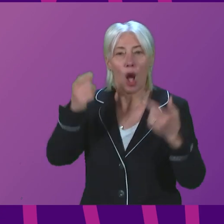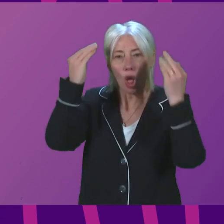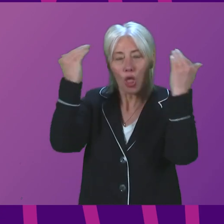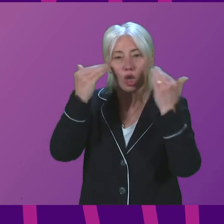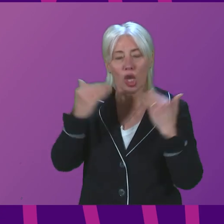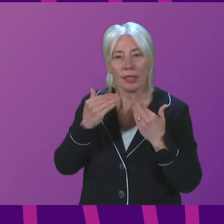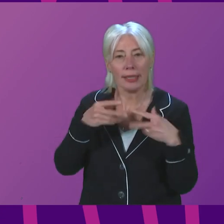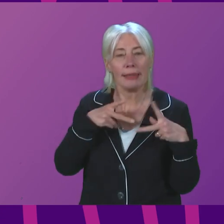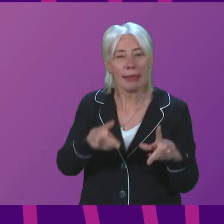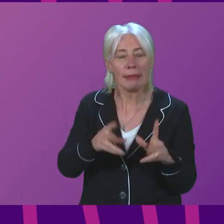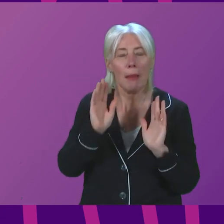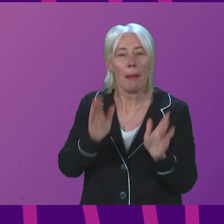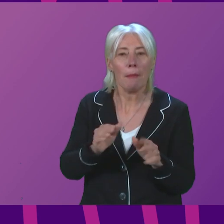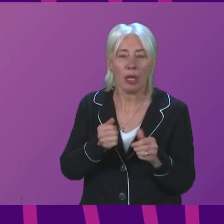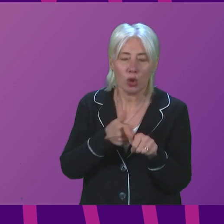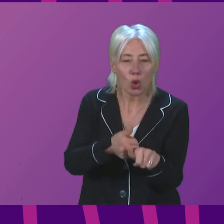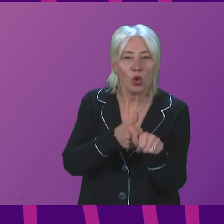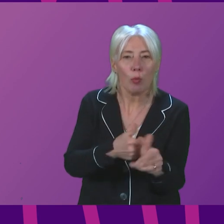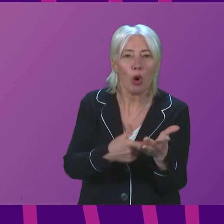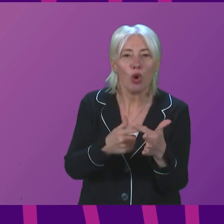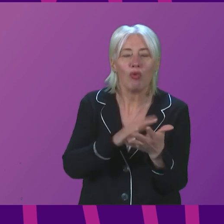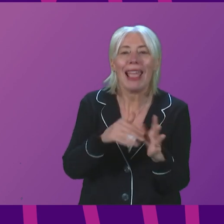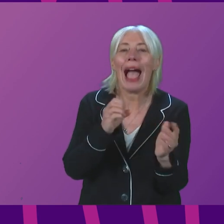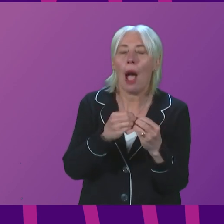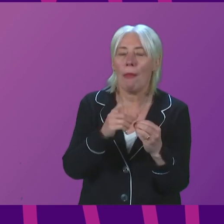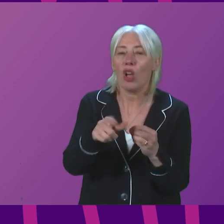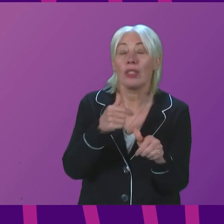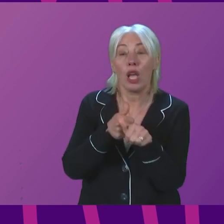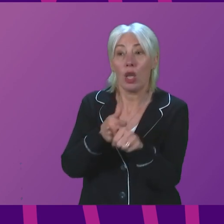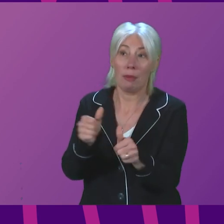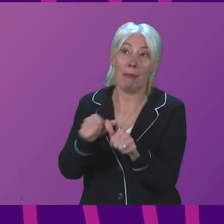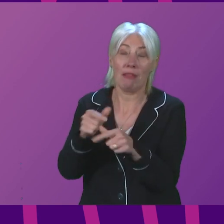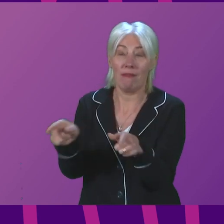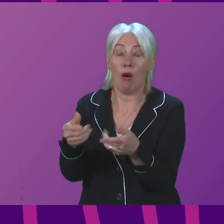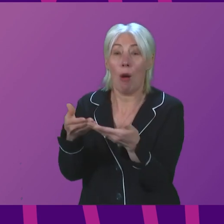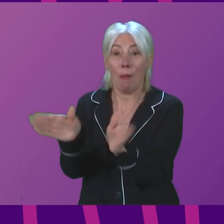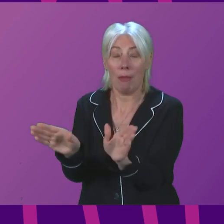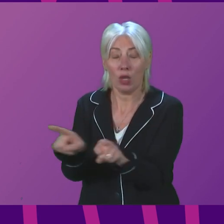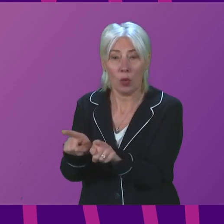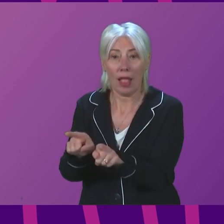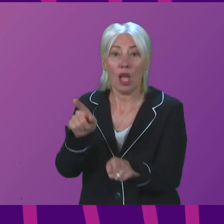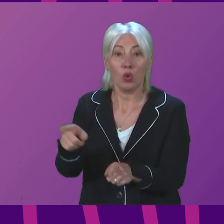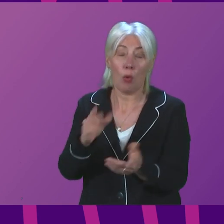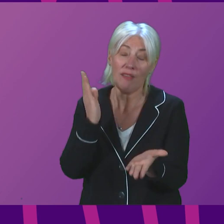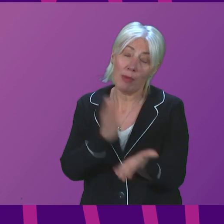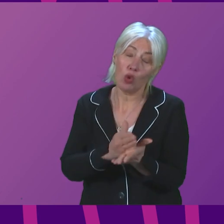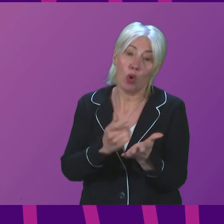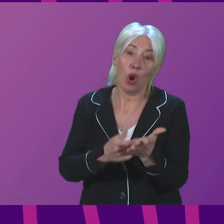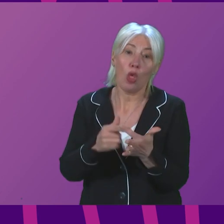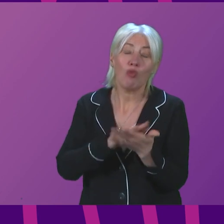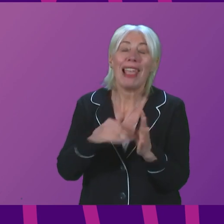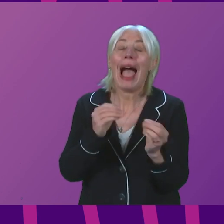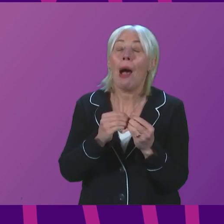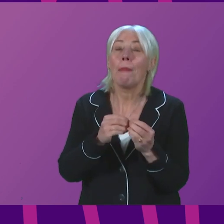supports rehabilitation as well, because that is in the wider public interest. We will continue to ensure that the parole system is fit for purpose.